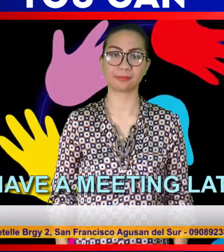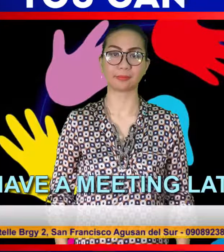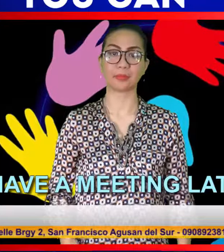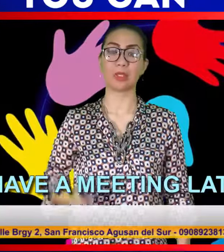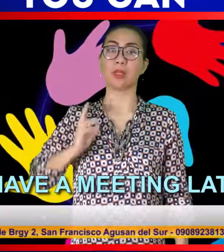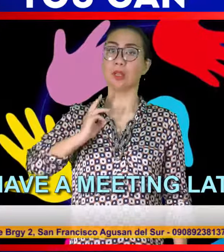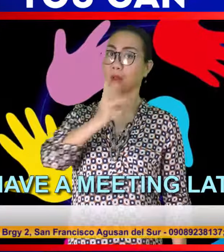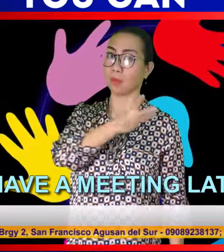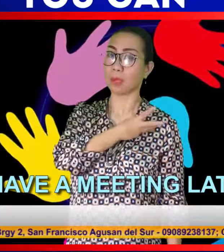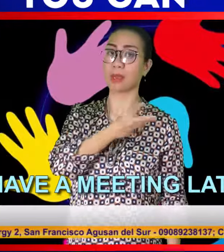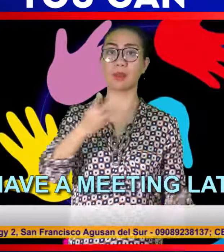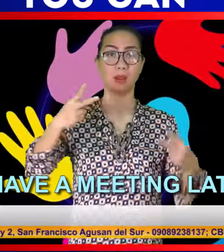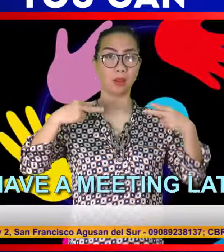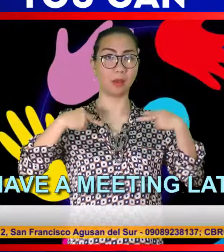We have a meeting later.